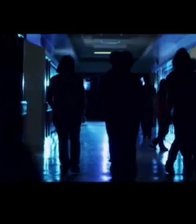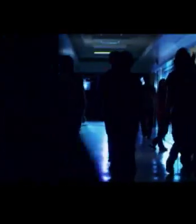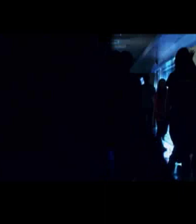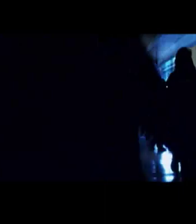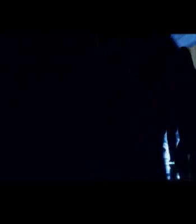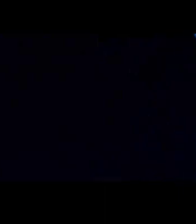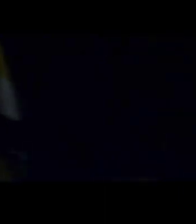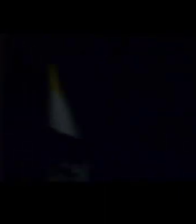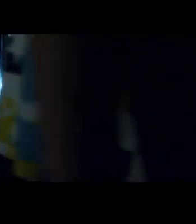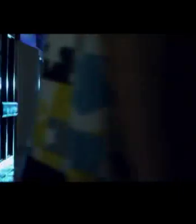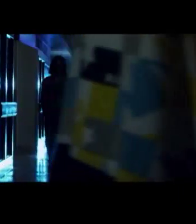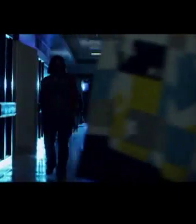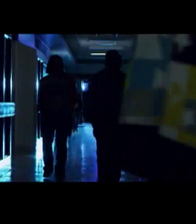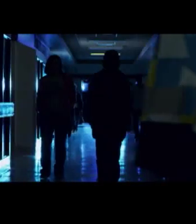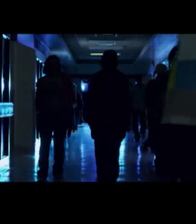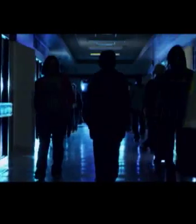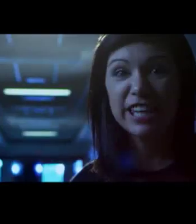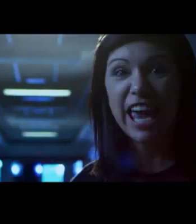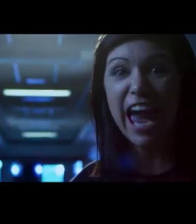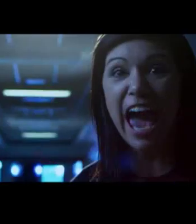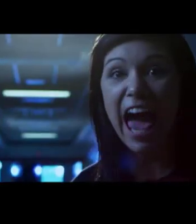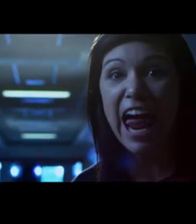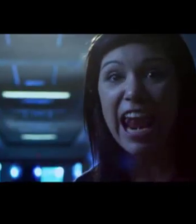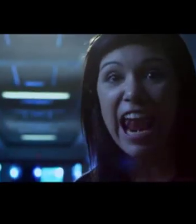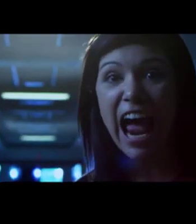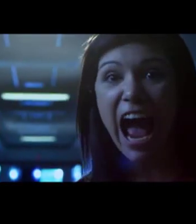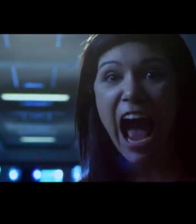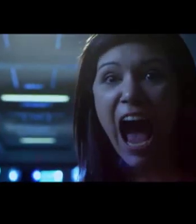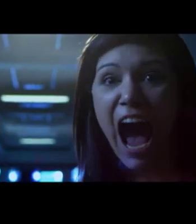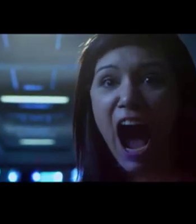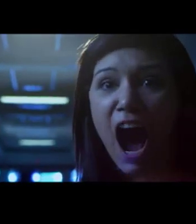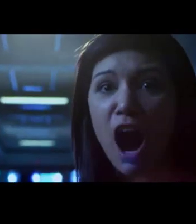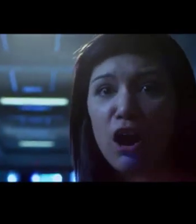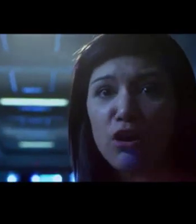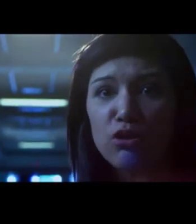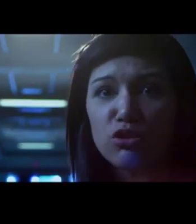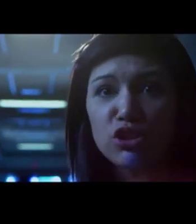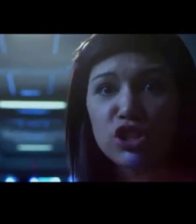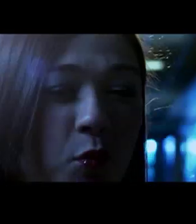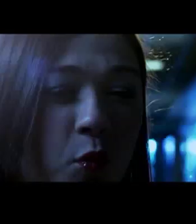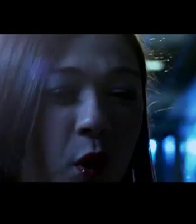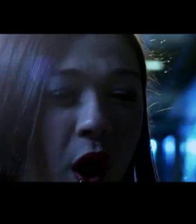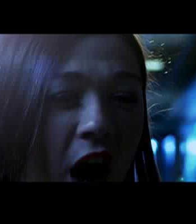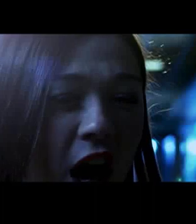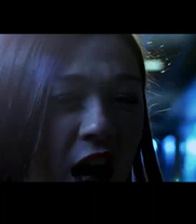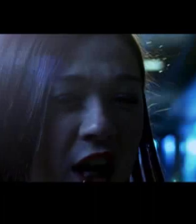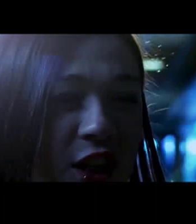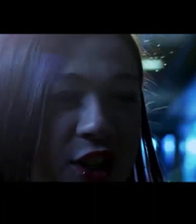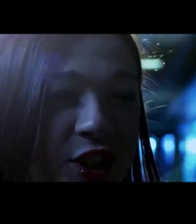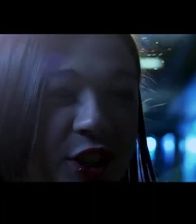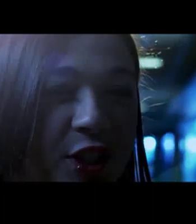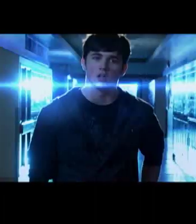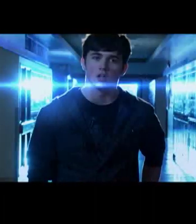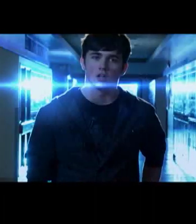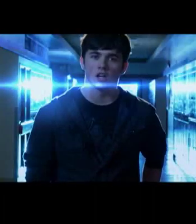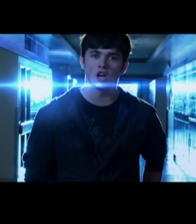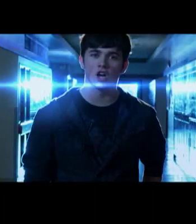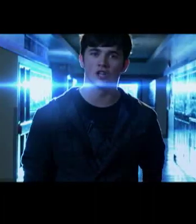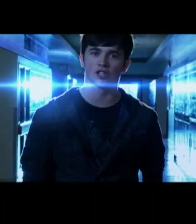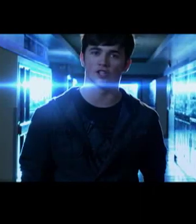I had one girl tell me she hated me and that I should go back to where I came from. Sometimes I wish I could, but I was